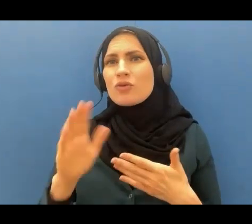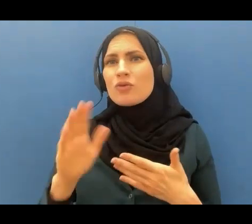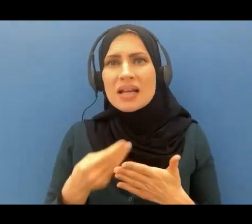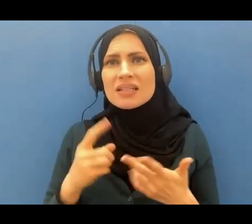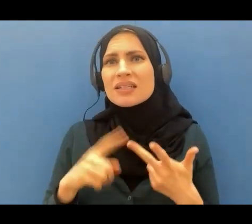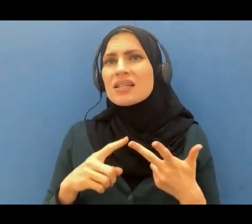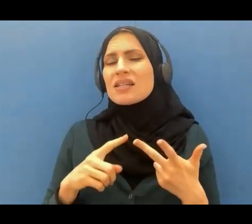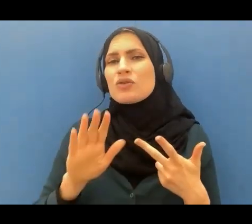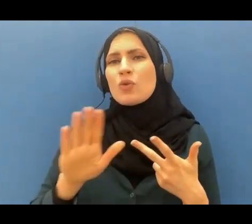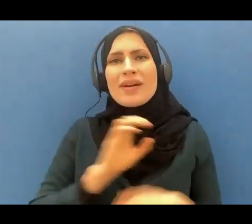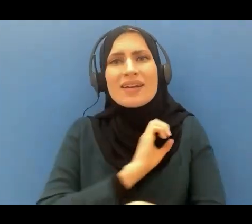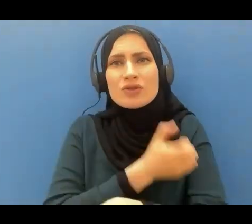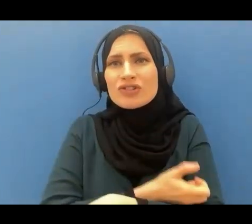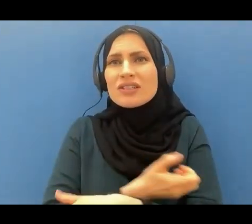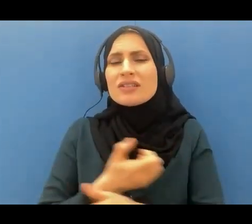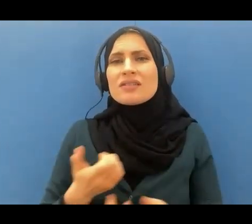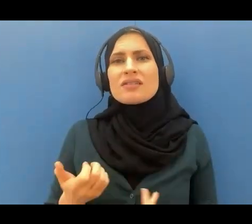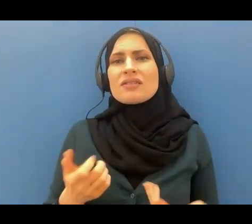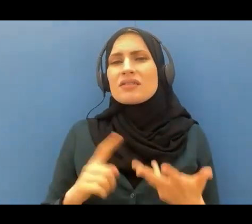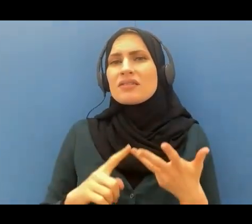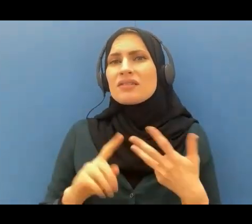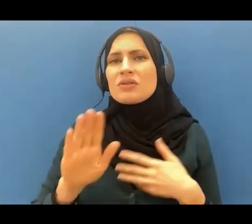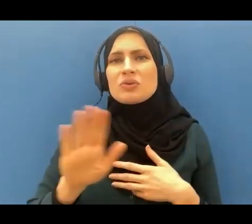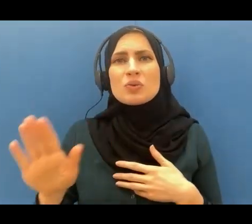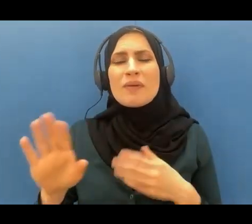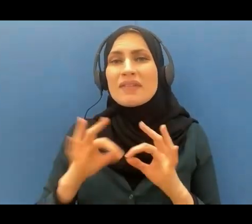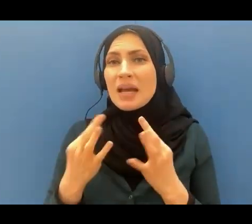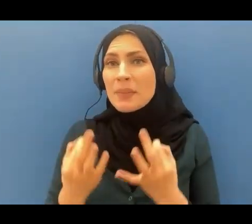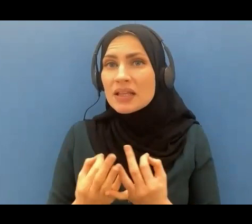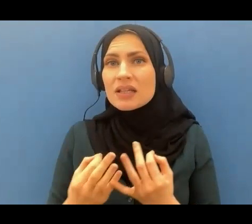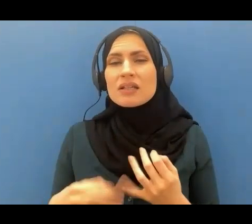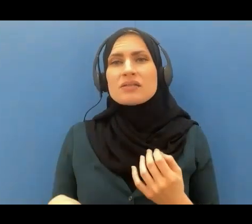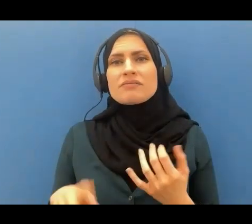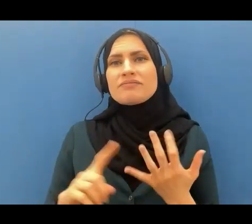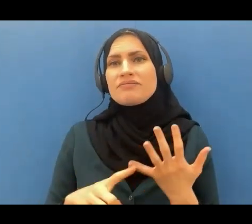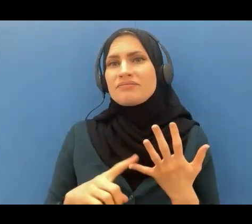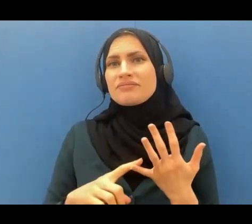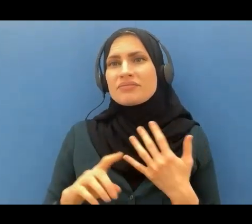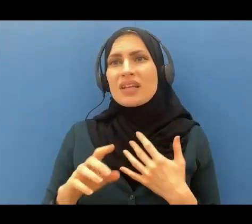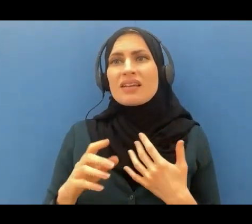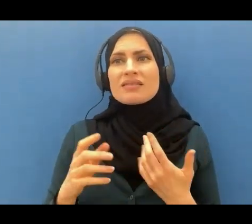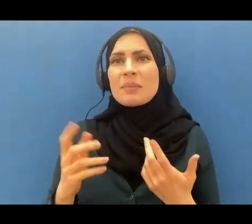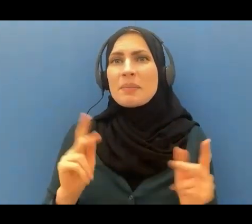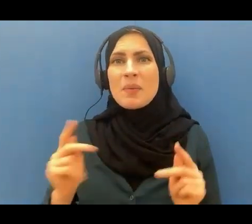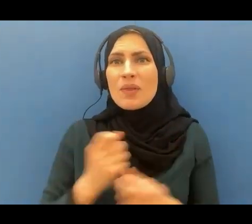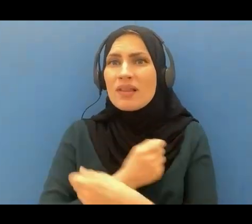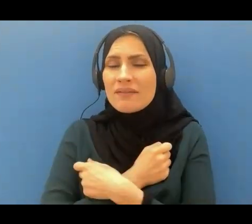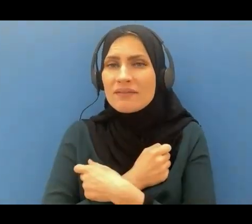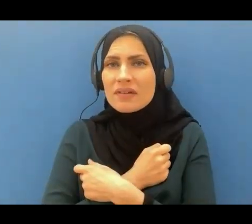your energy to waste your family to waste loved ones do not waste